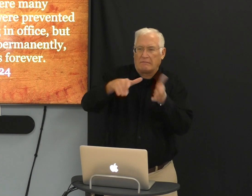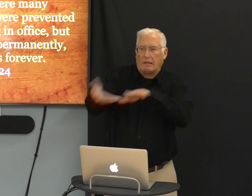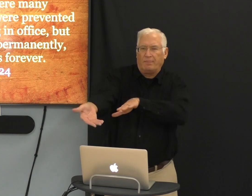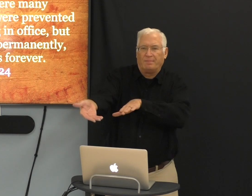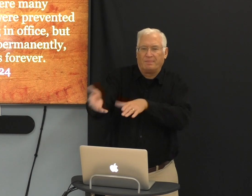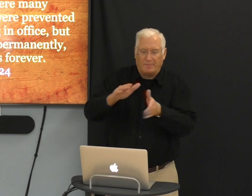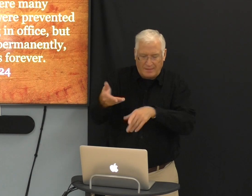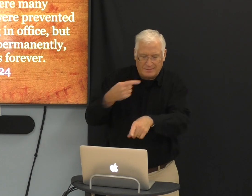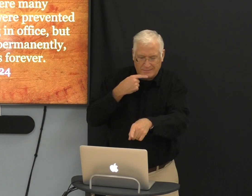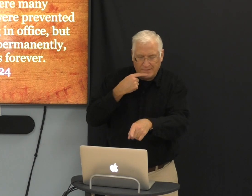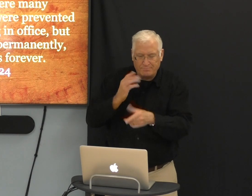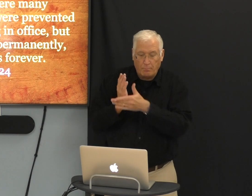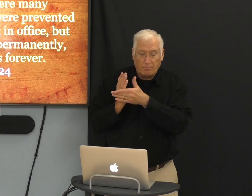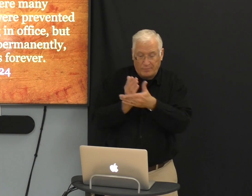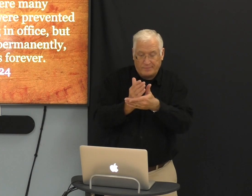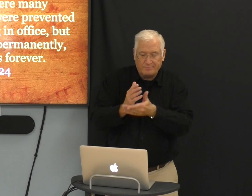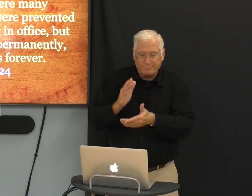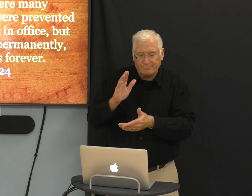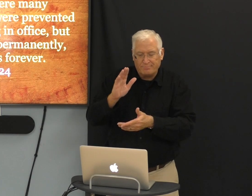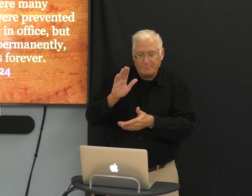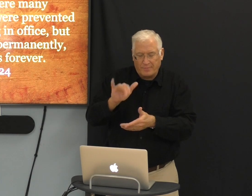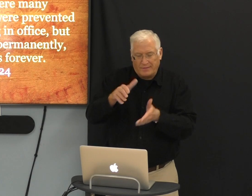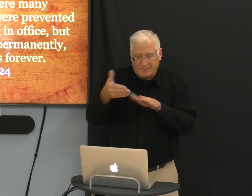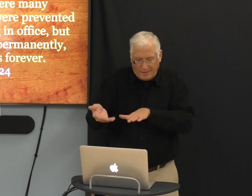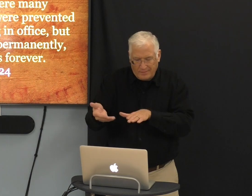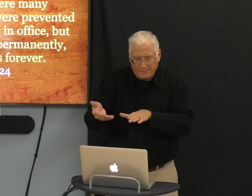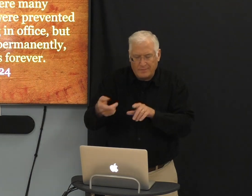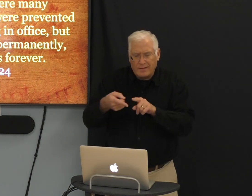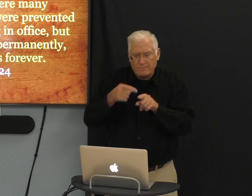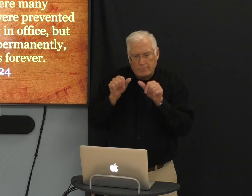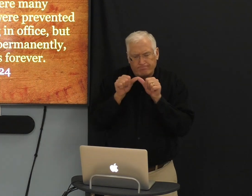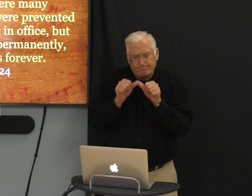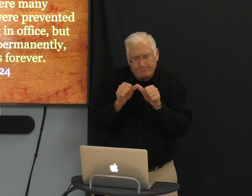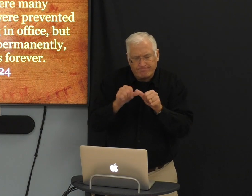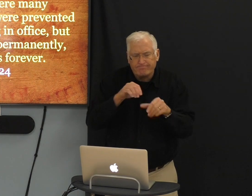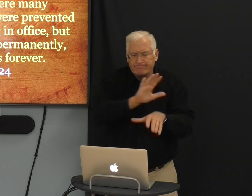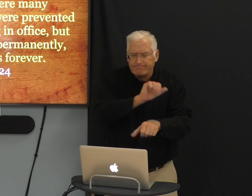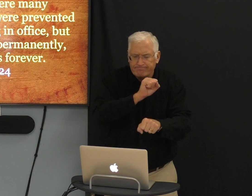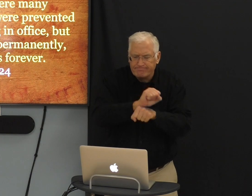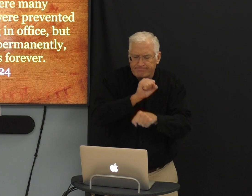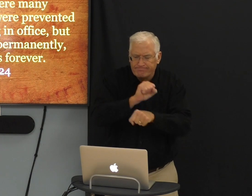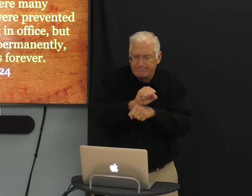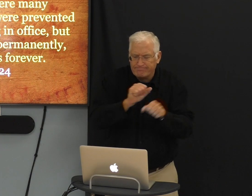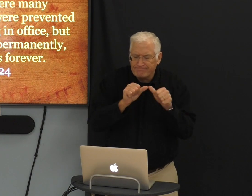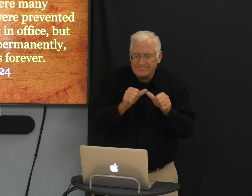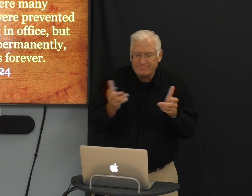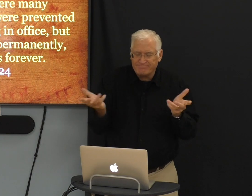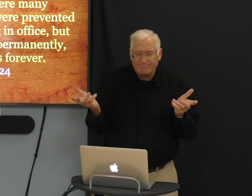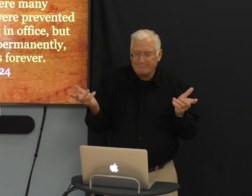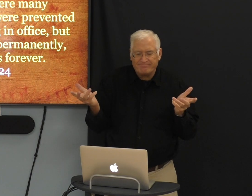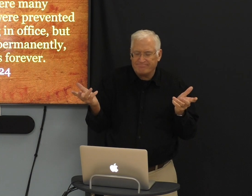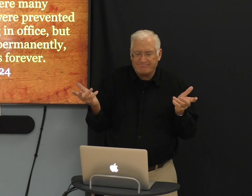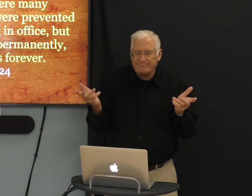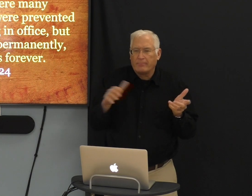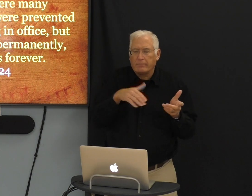prevented by death, by staying in office permanently. But he holds,